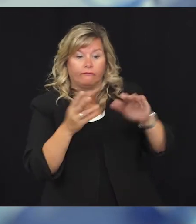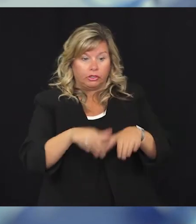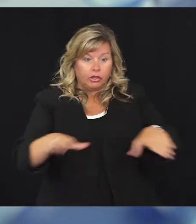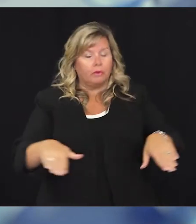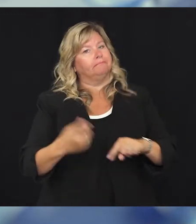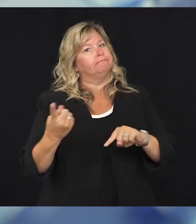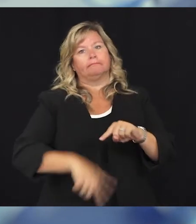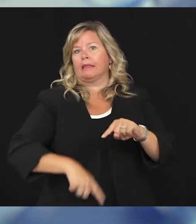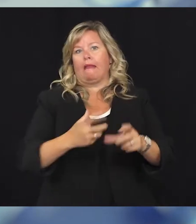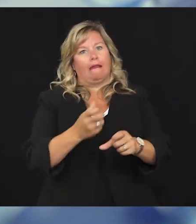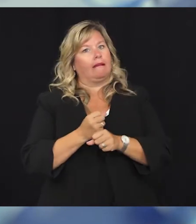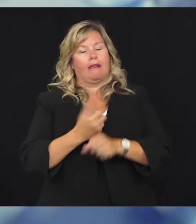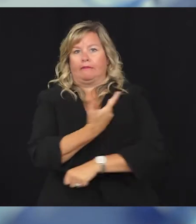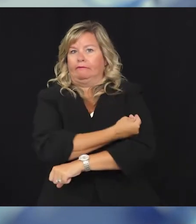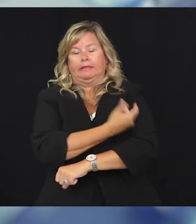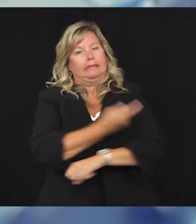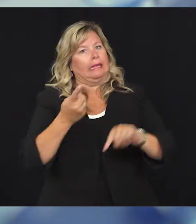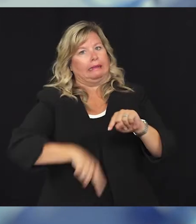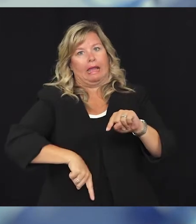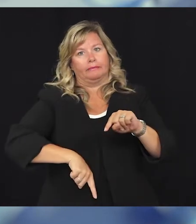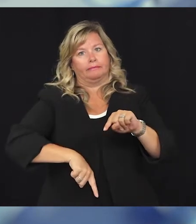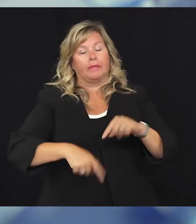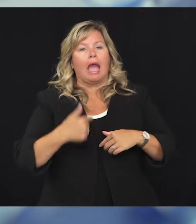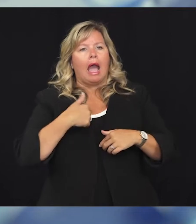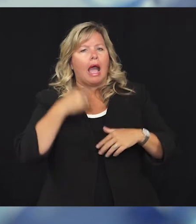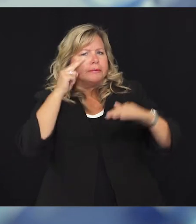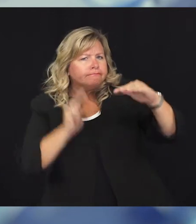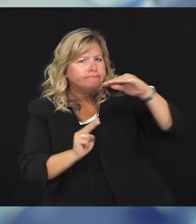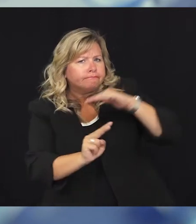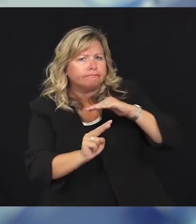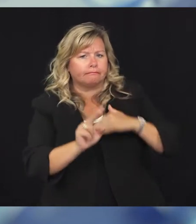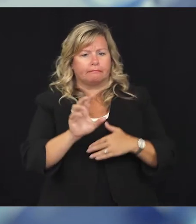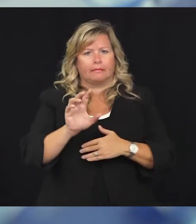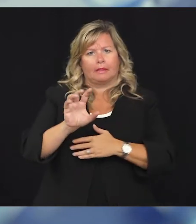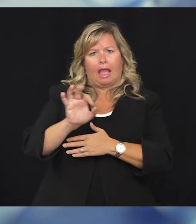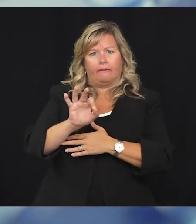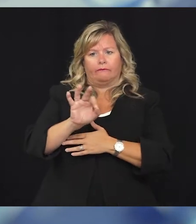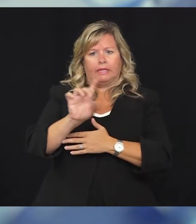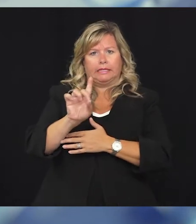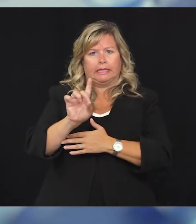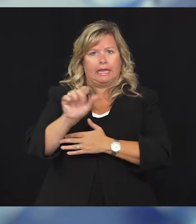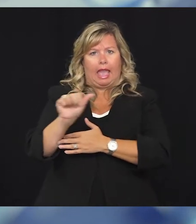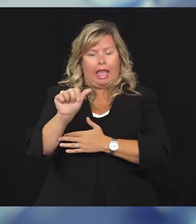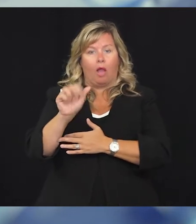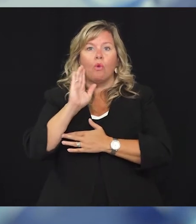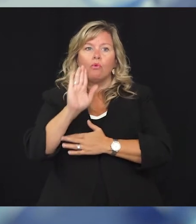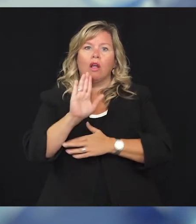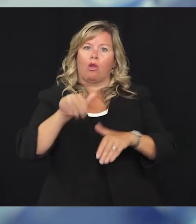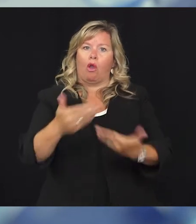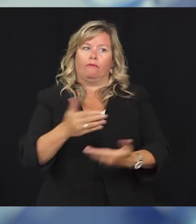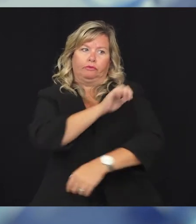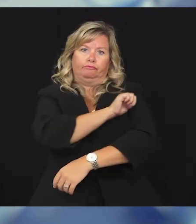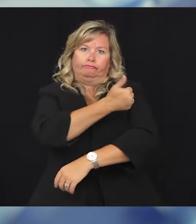are yet eligible for vaccine. I expect FDA authorization of the Pfizer vaccine for most children sometime